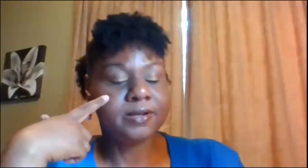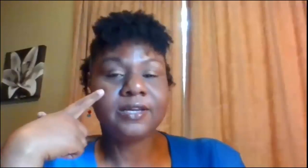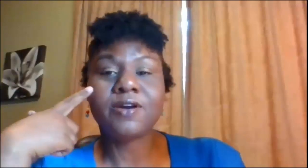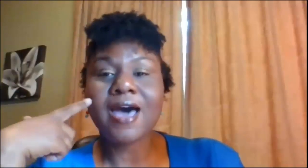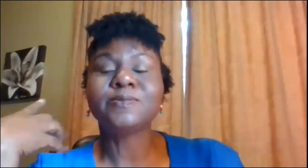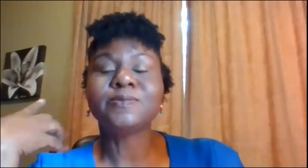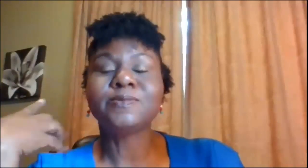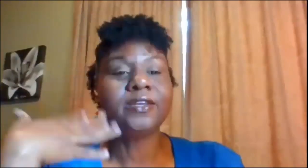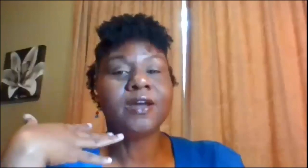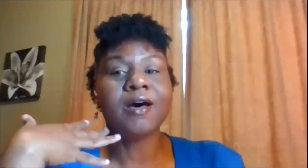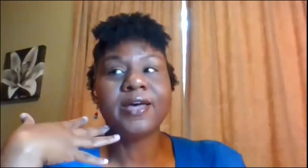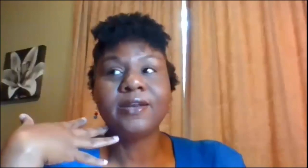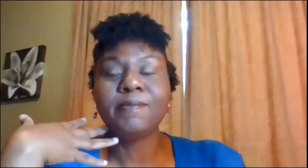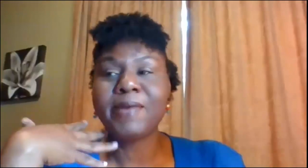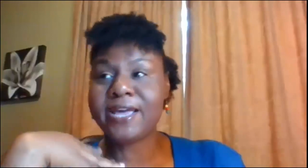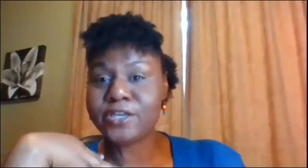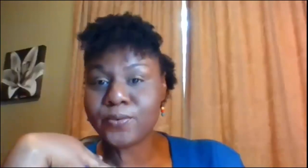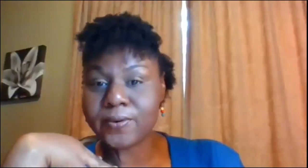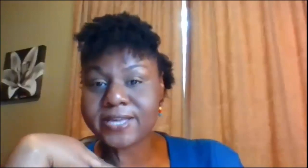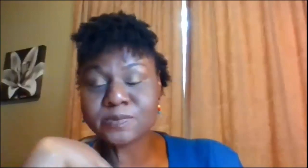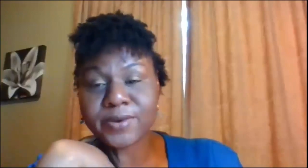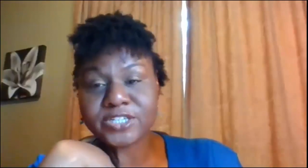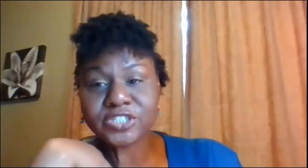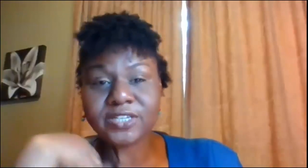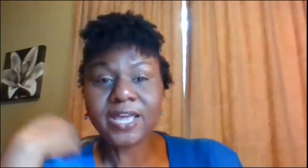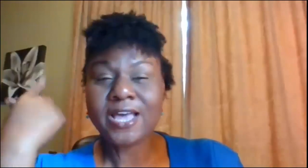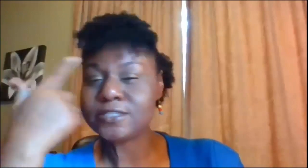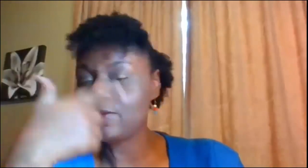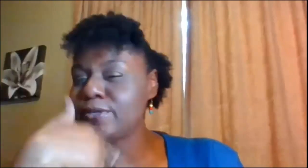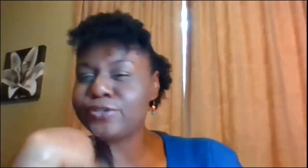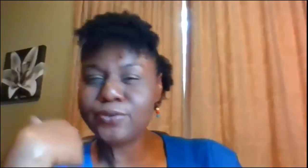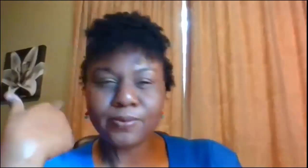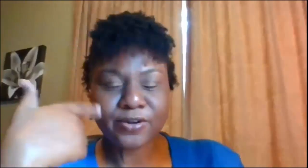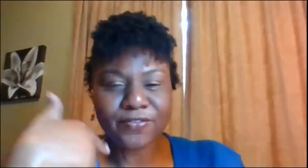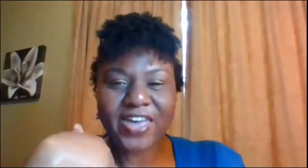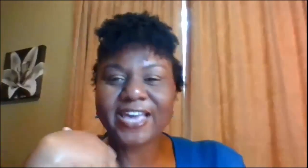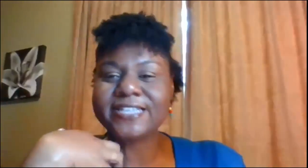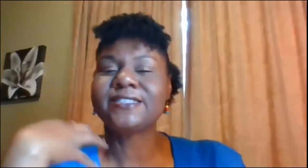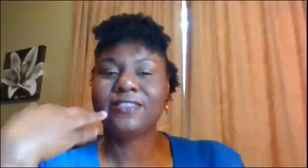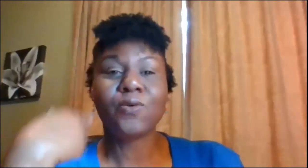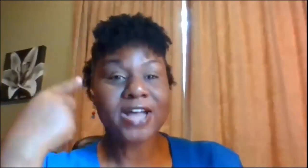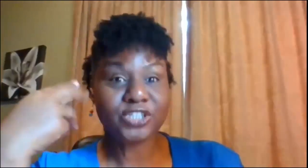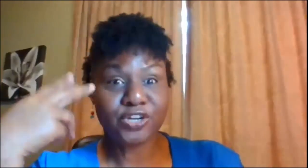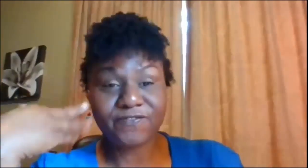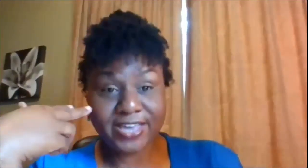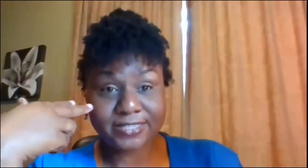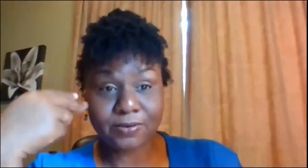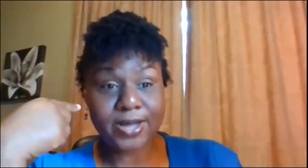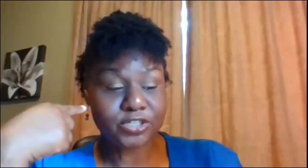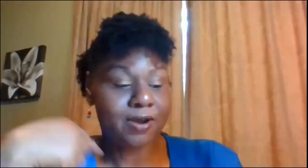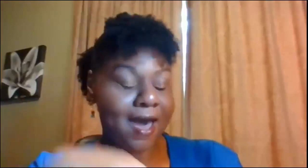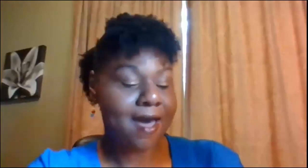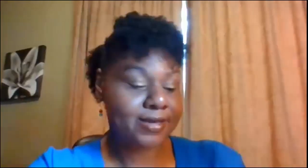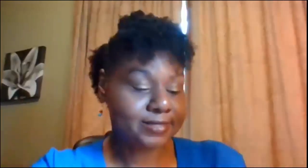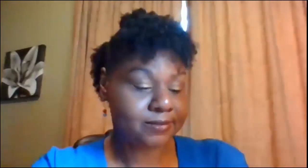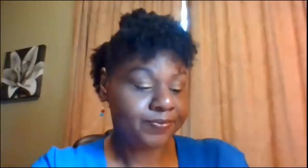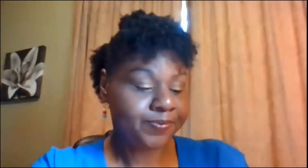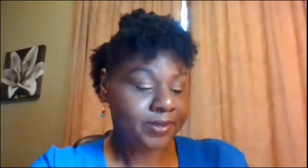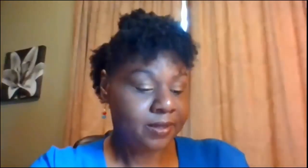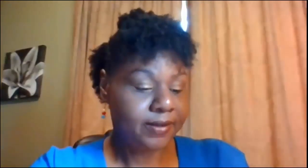looking in your eyes because I'm saying what I said the non manual expression so what you're doing with your face they're watching your face they're watching your eyes okay